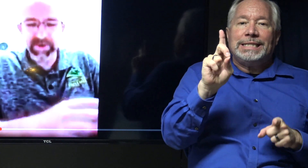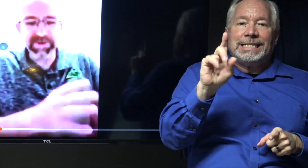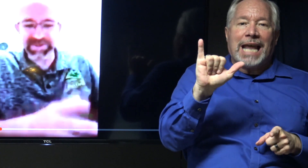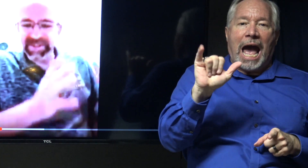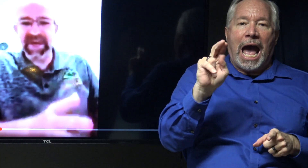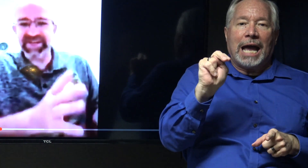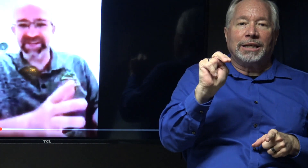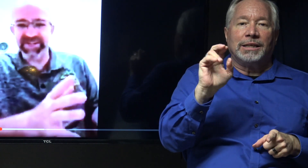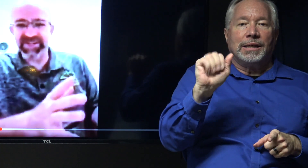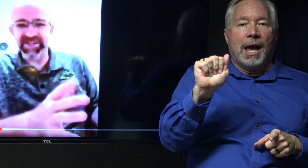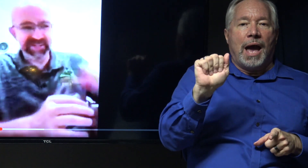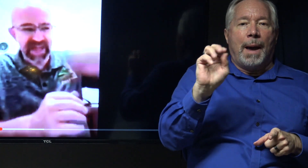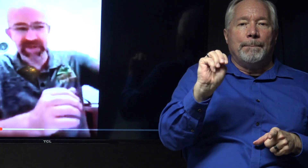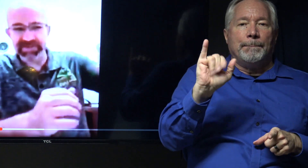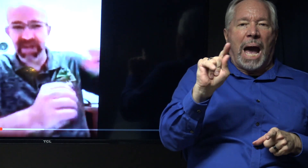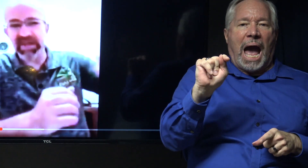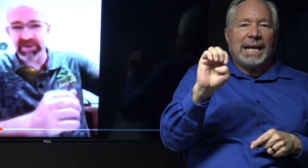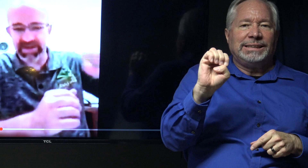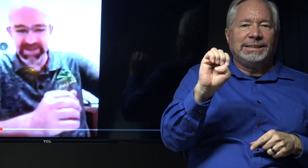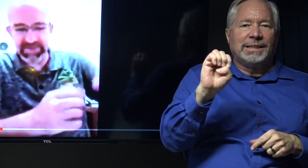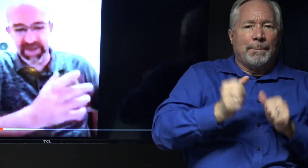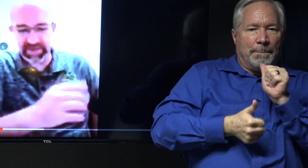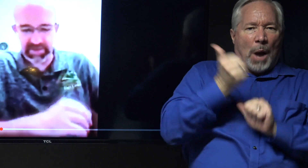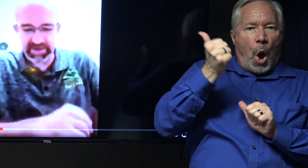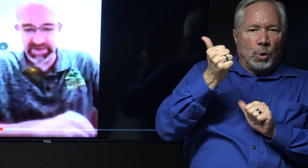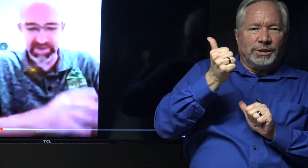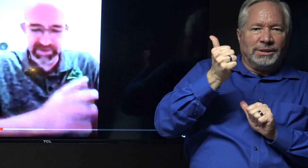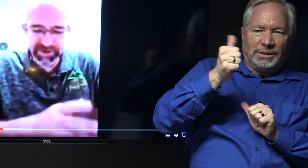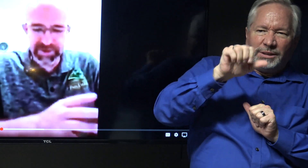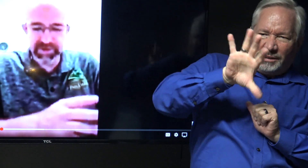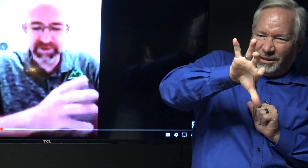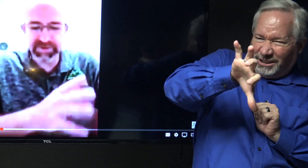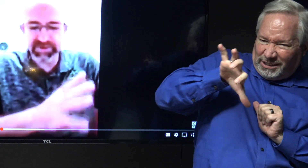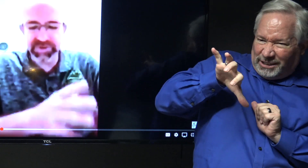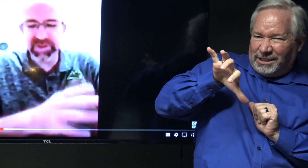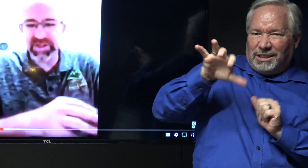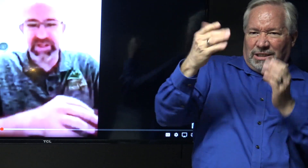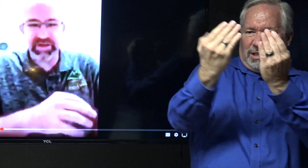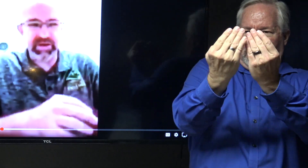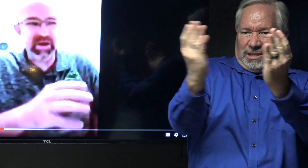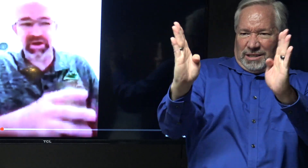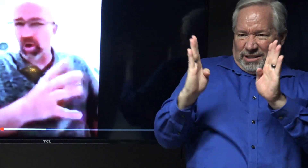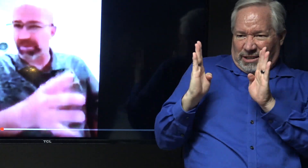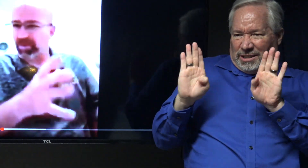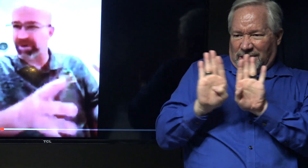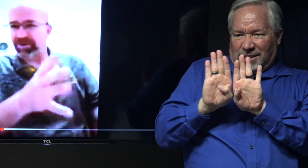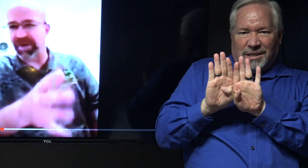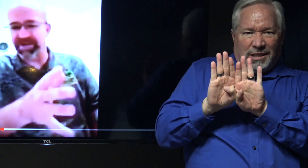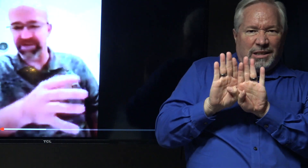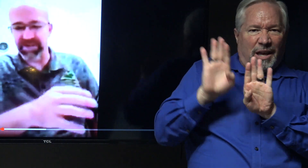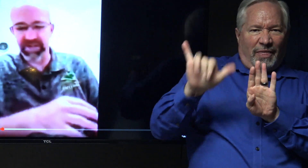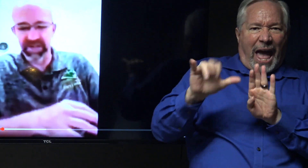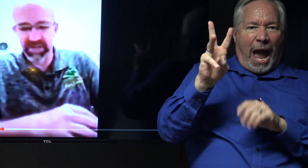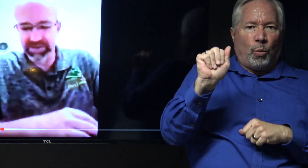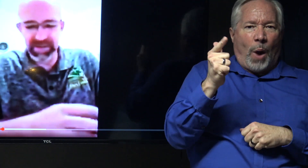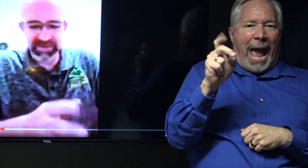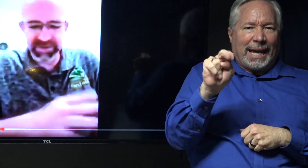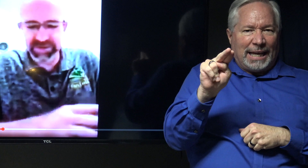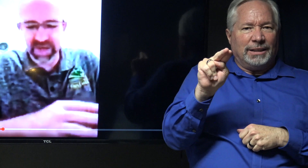And most of was in cases, stamped dynamite, stamped dynamite. There was some loose ones in it, like an open wicker basket, which didn't